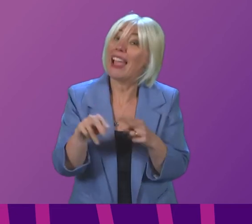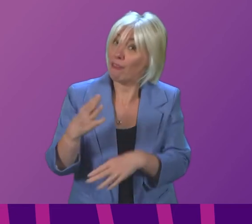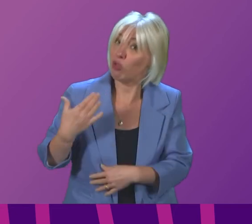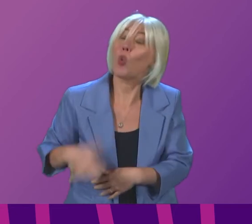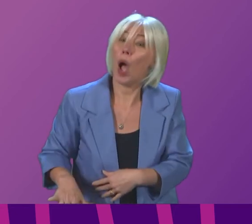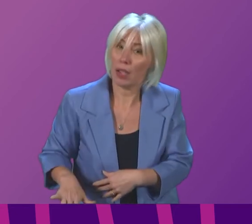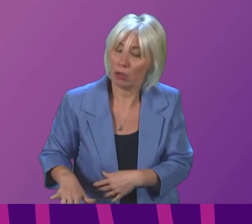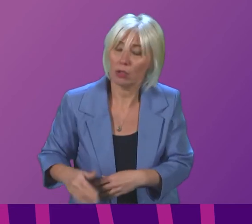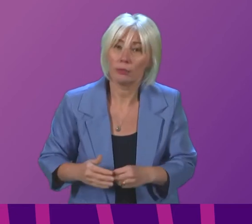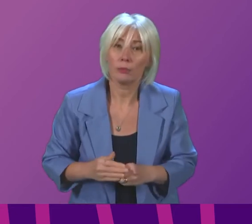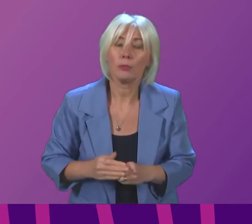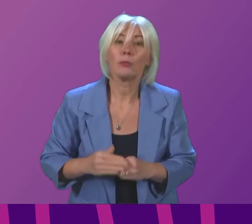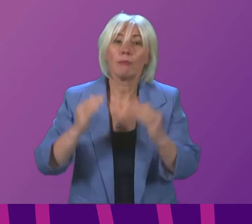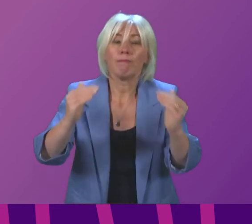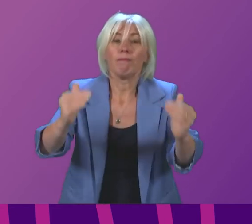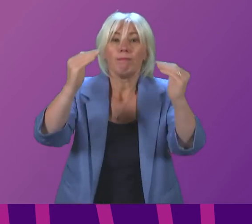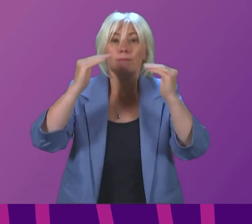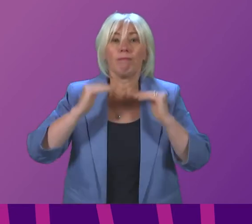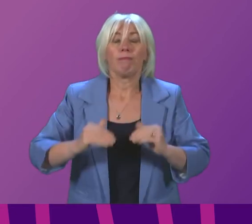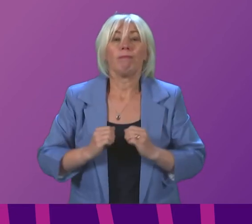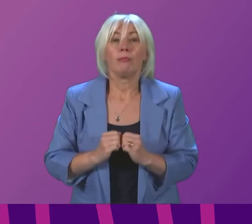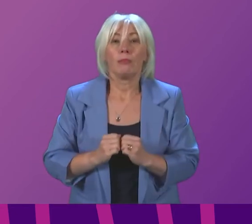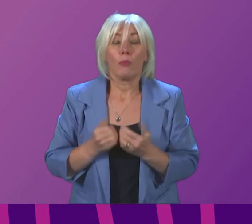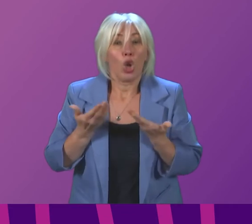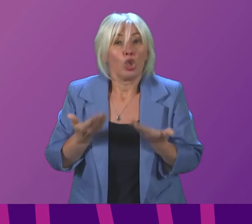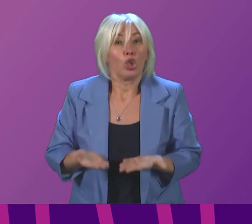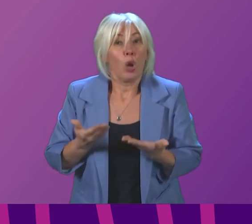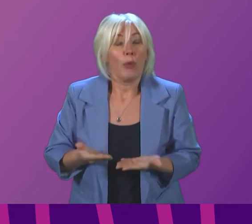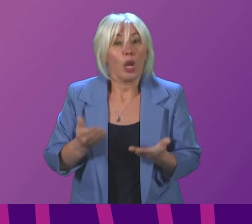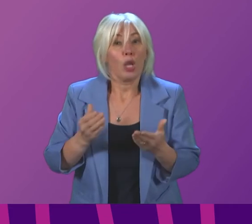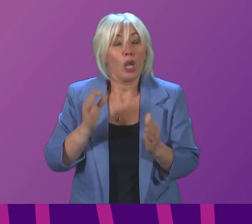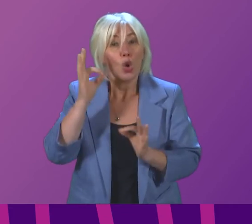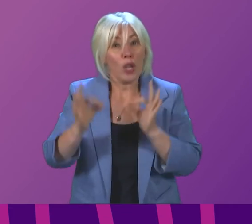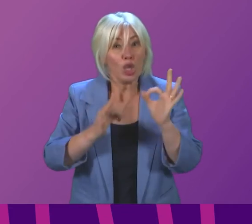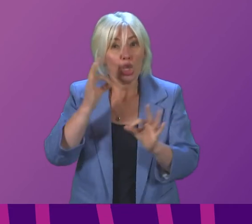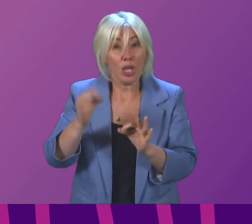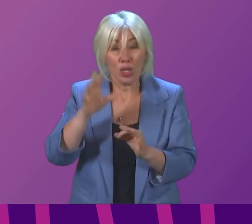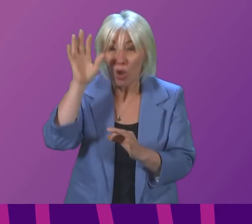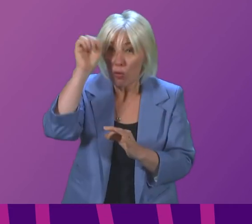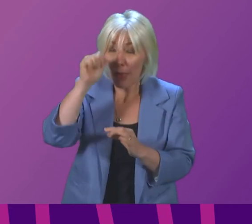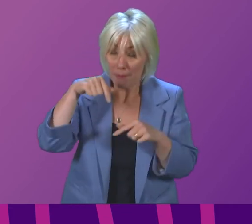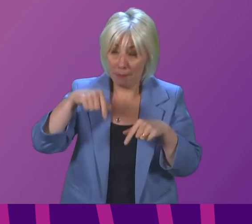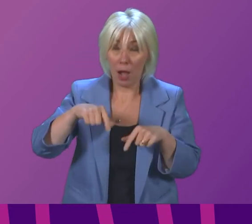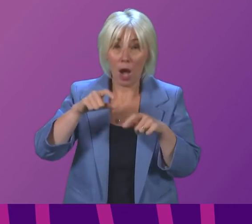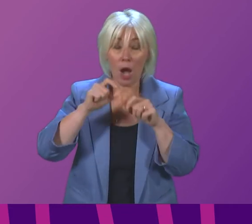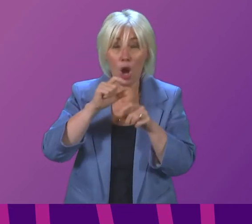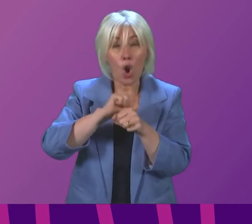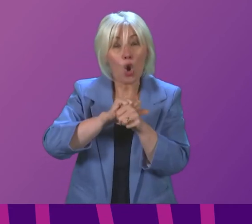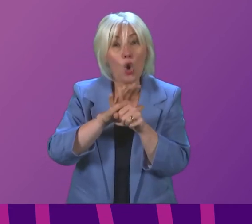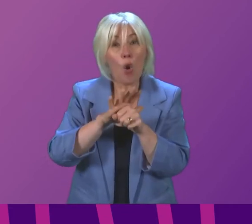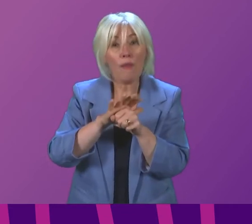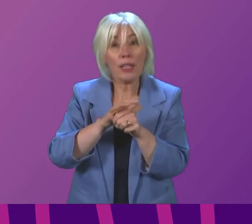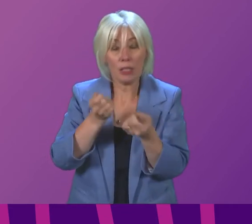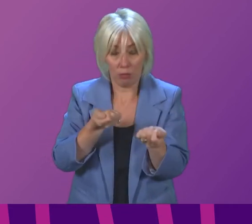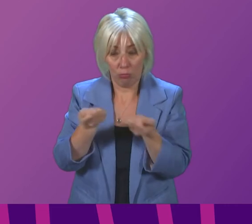the next item of business which is topical questions but can I remind members of the COVID-related measures that are in place and that face